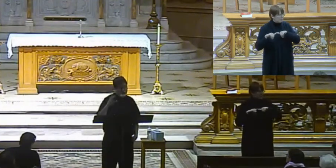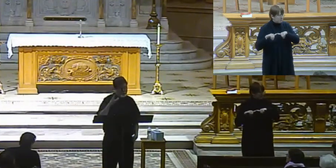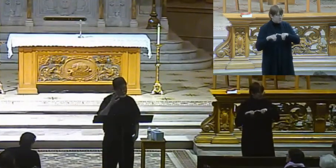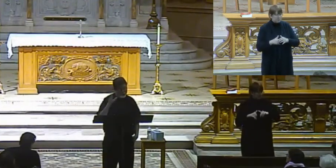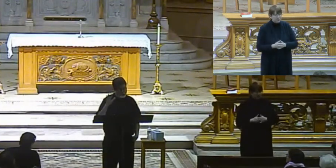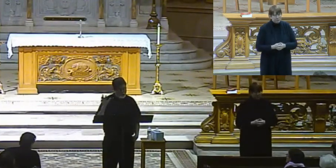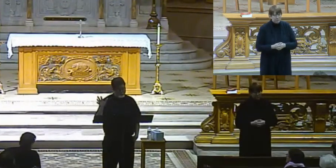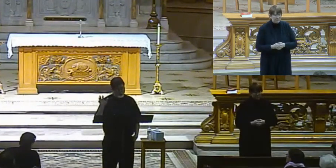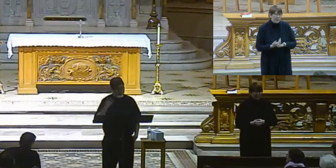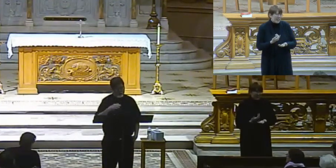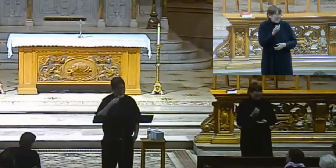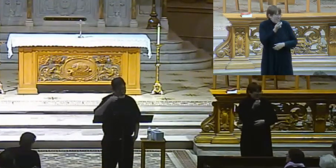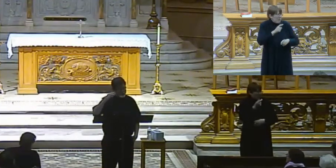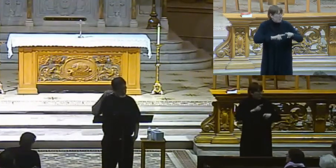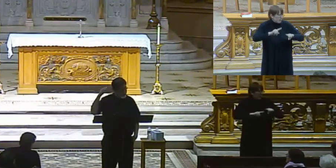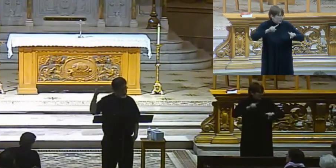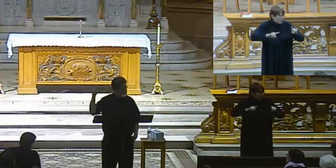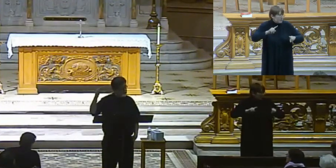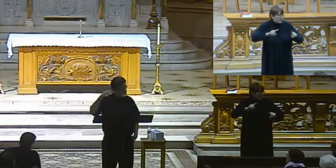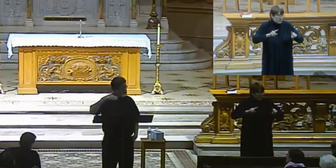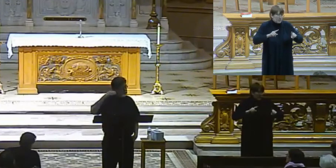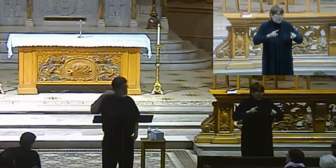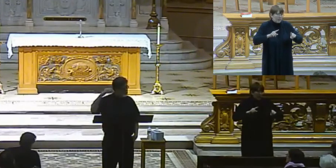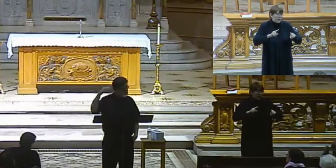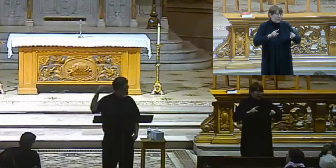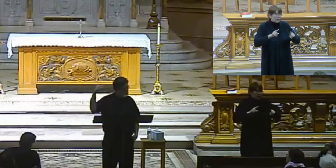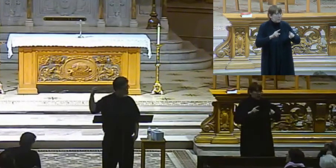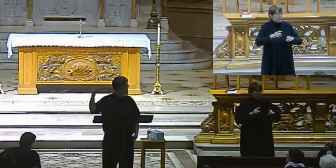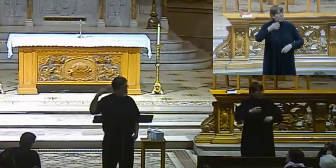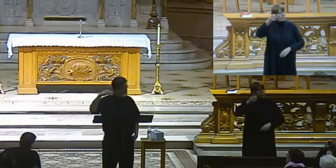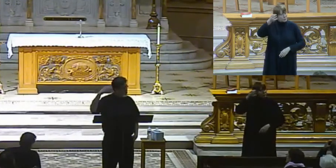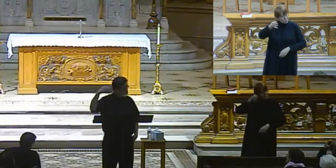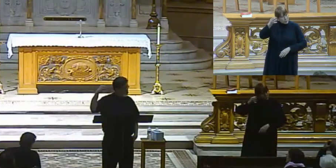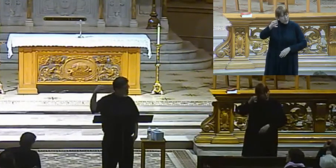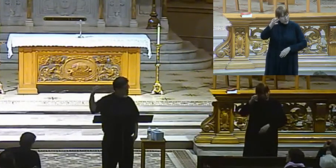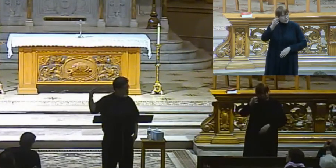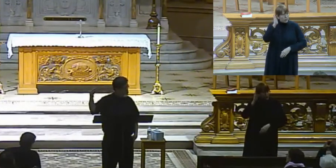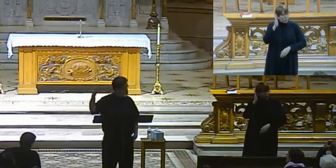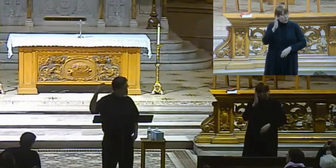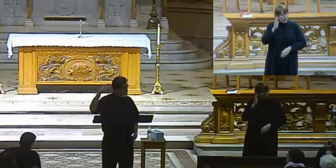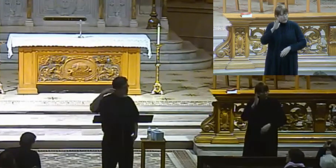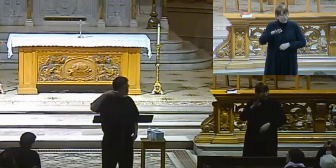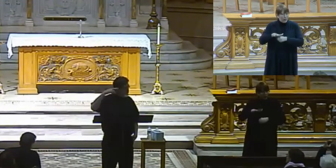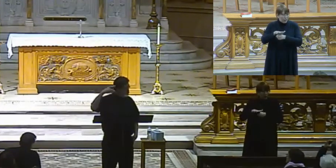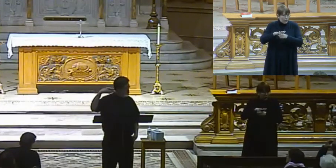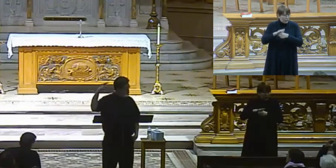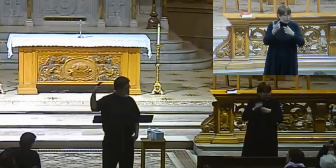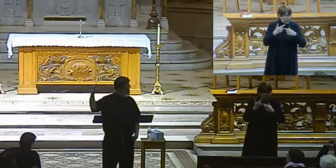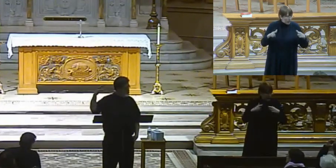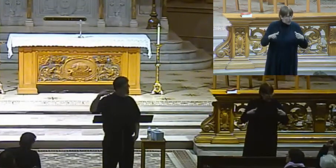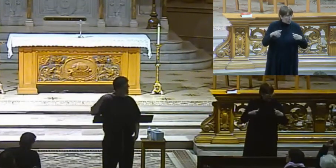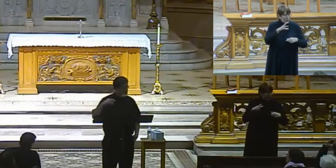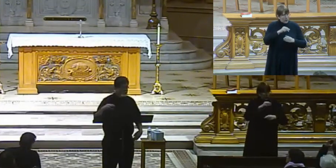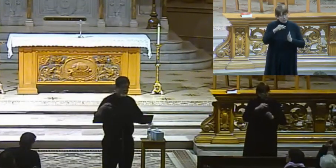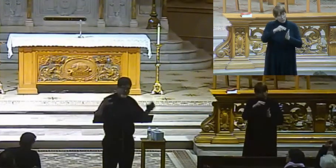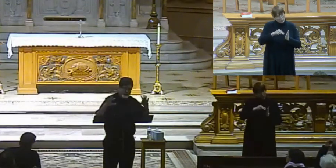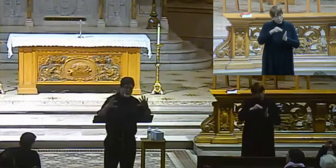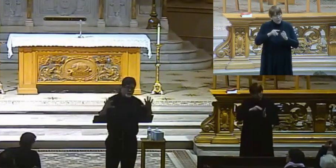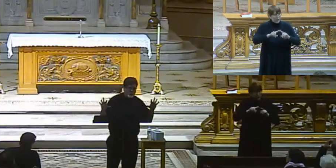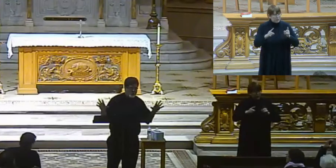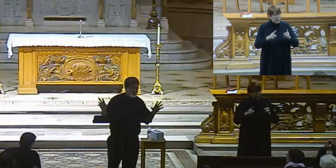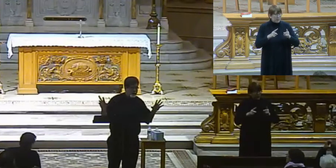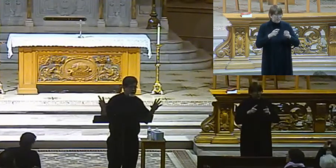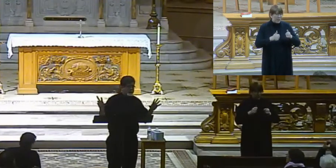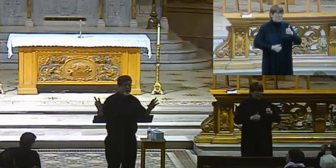With a few exceptions. mean, they certainly, the homily would be in the local, the vernacular language and the readings and that sort of thing, but the